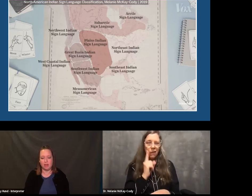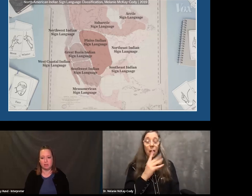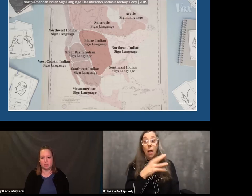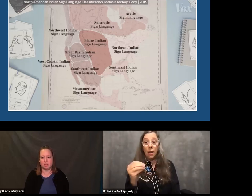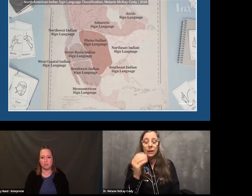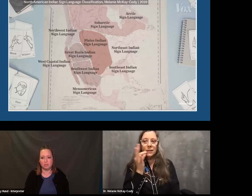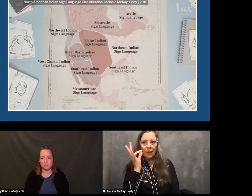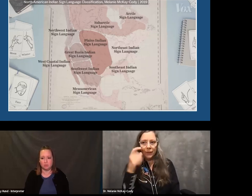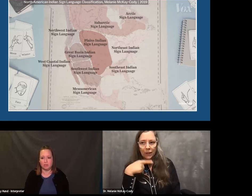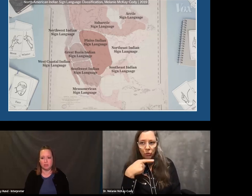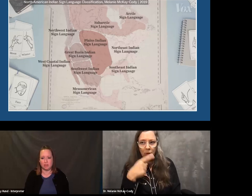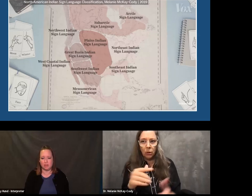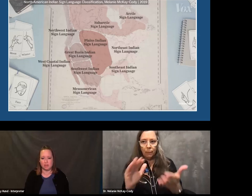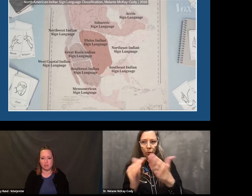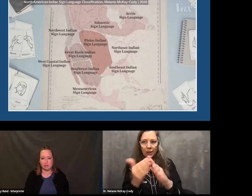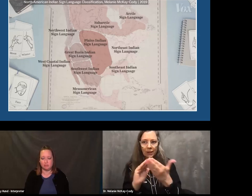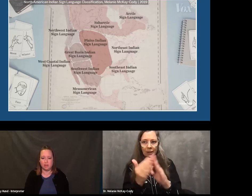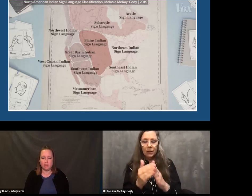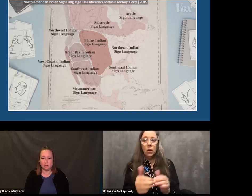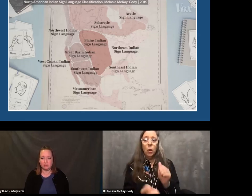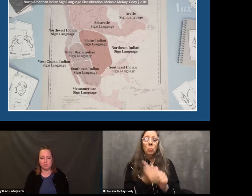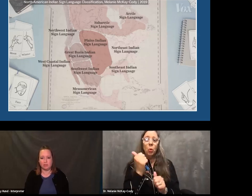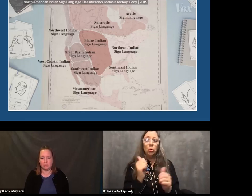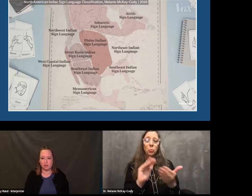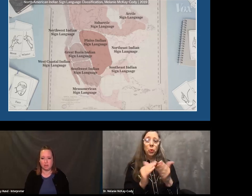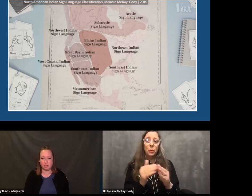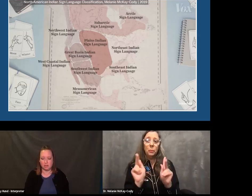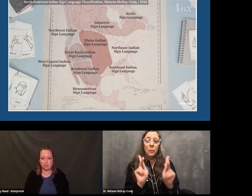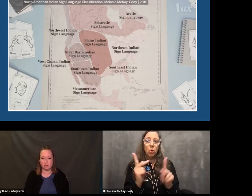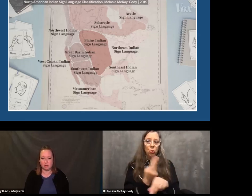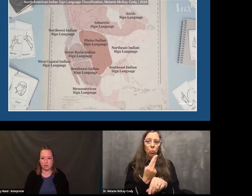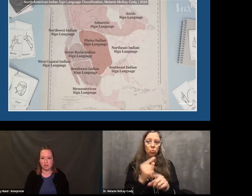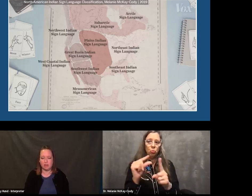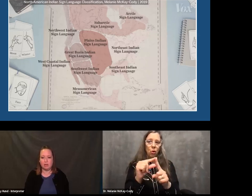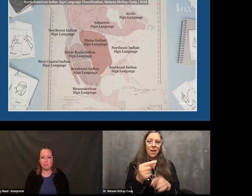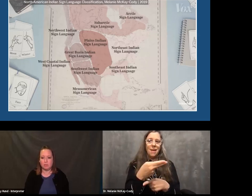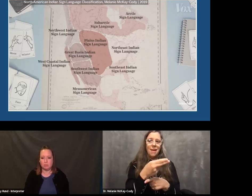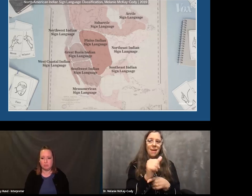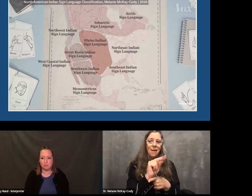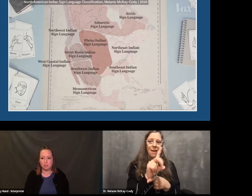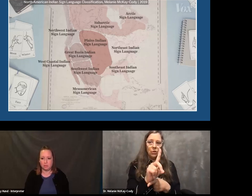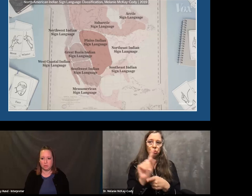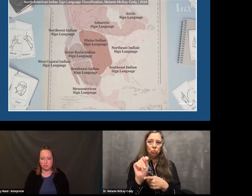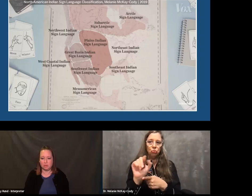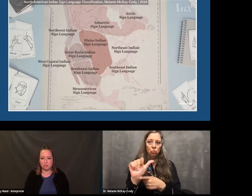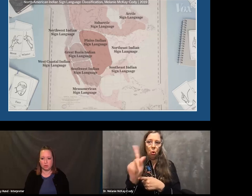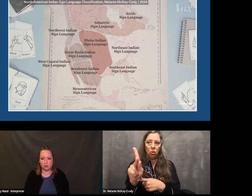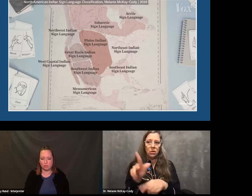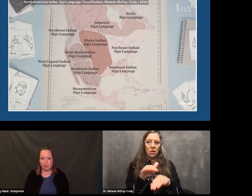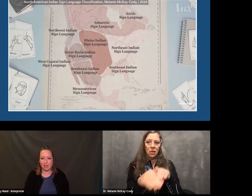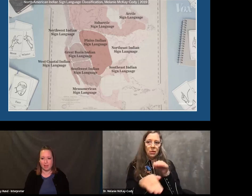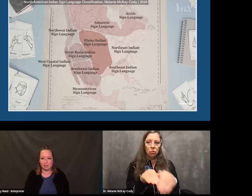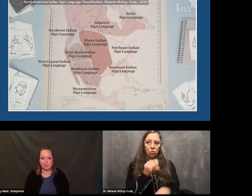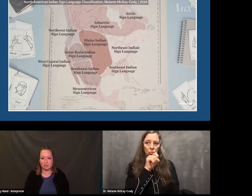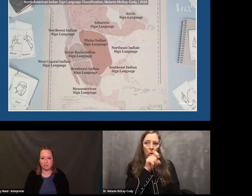term hand talk is used in the Indian deaf and also in the hearing Indian community. Most people use the